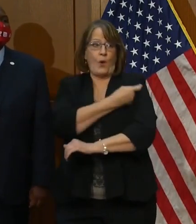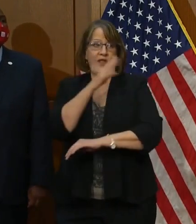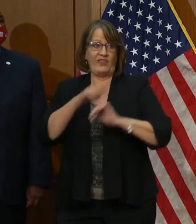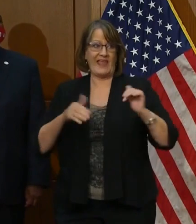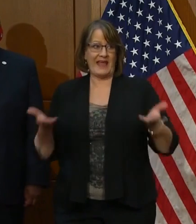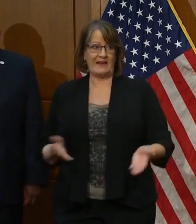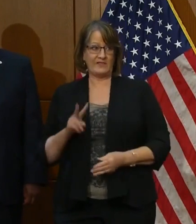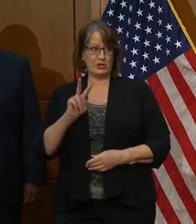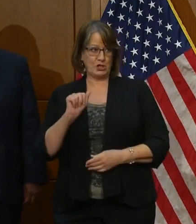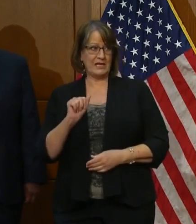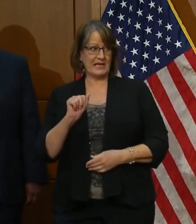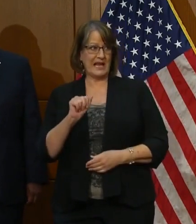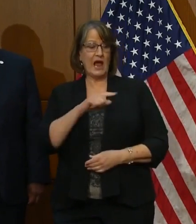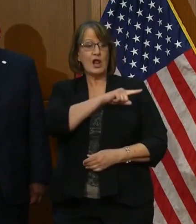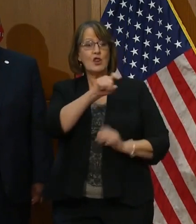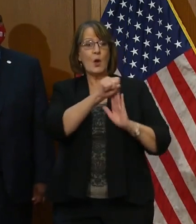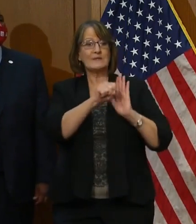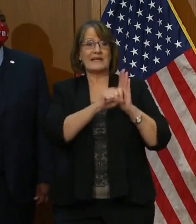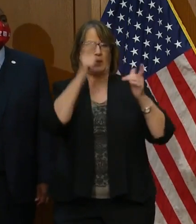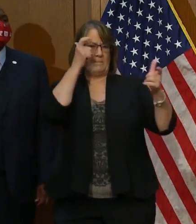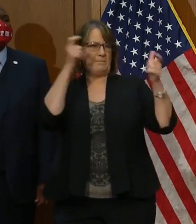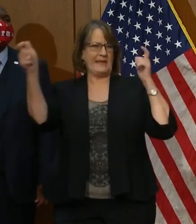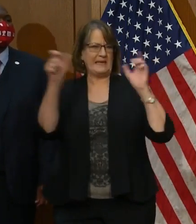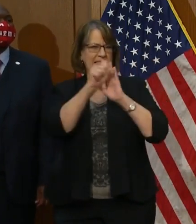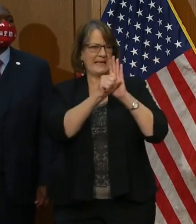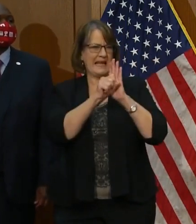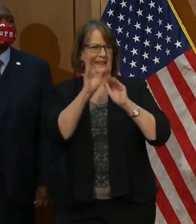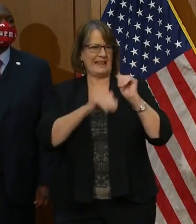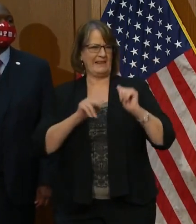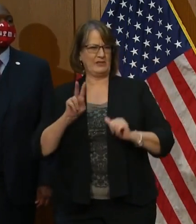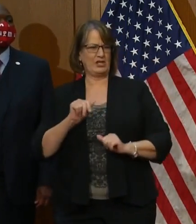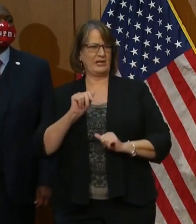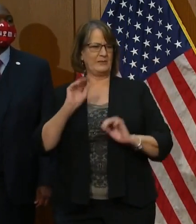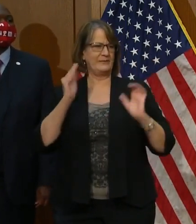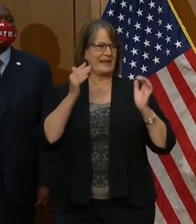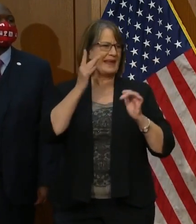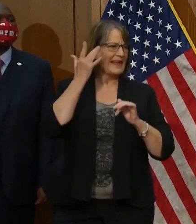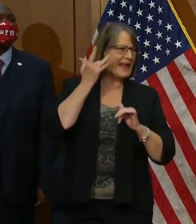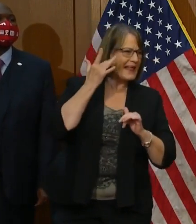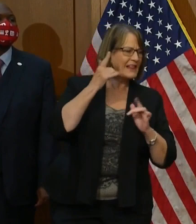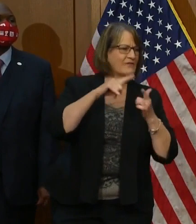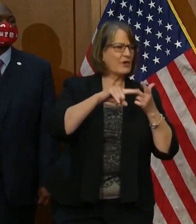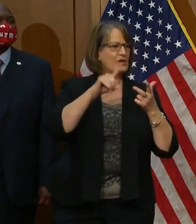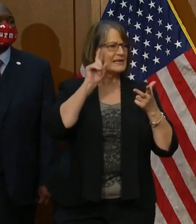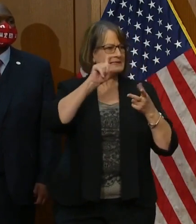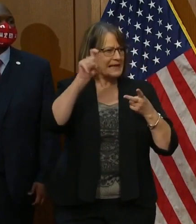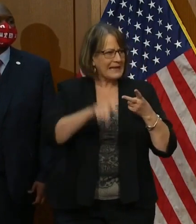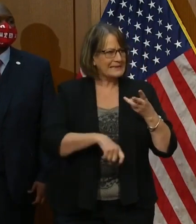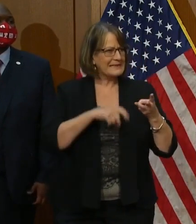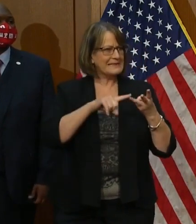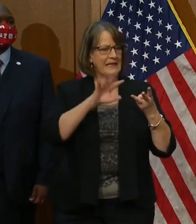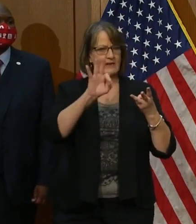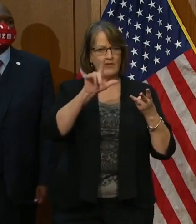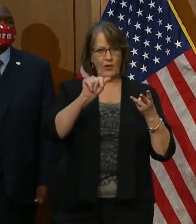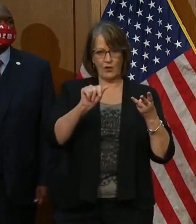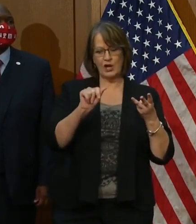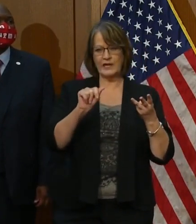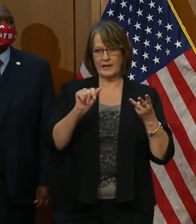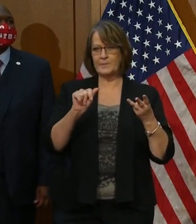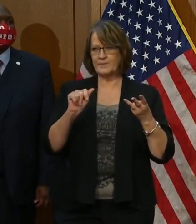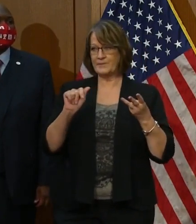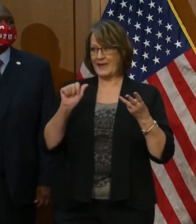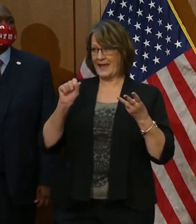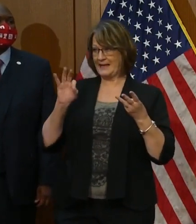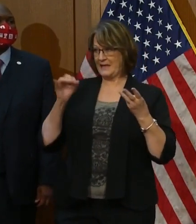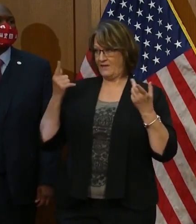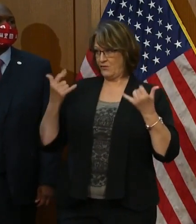and they're bigger than we are. States like California, Texas, and Florida. In fact, as of right